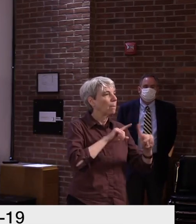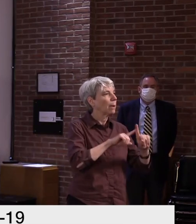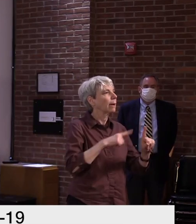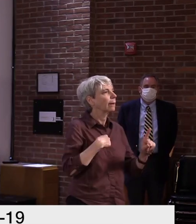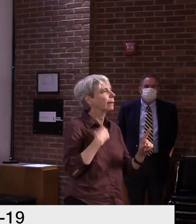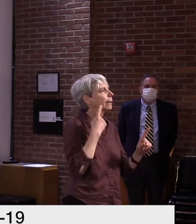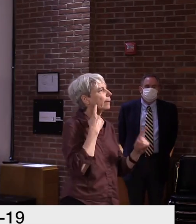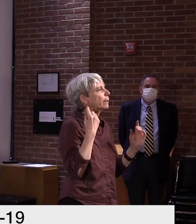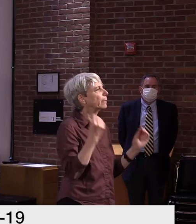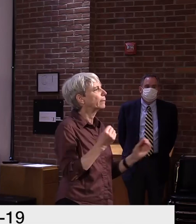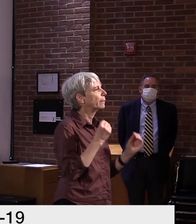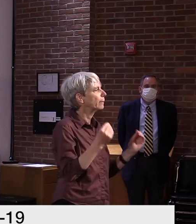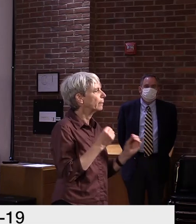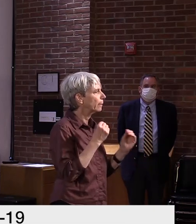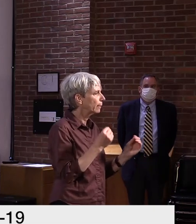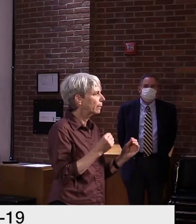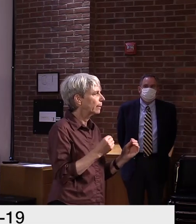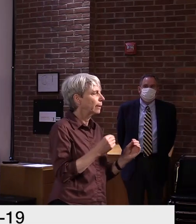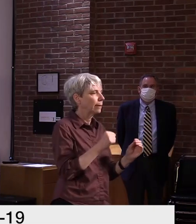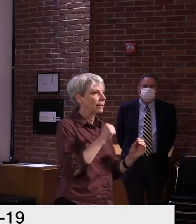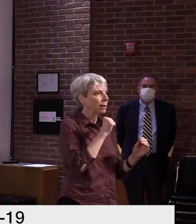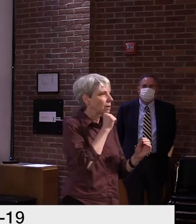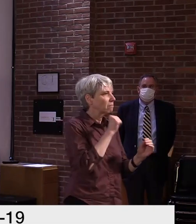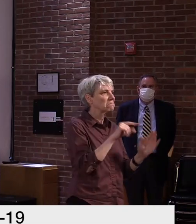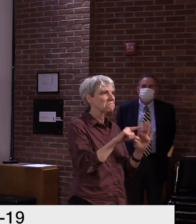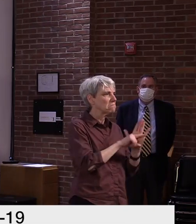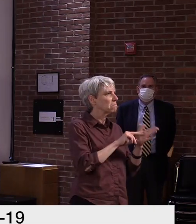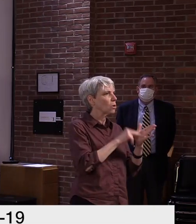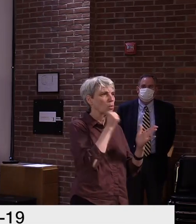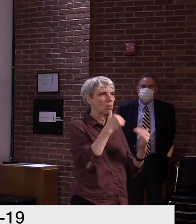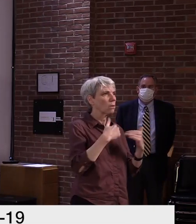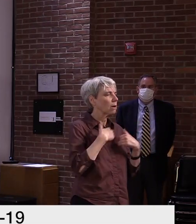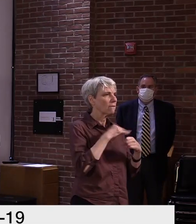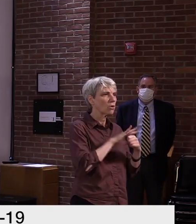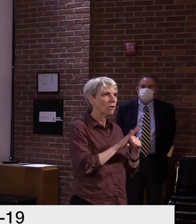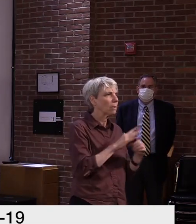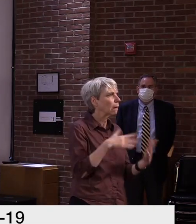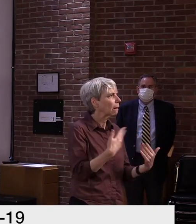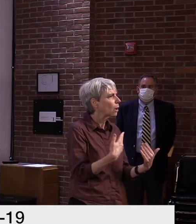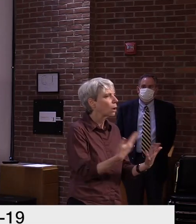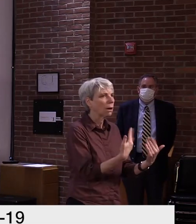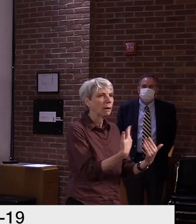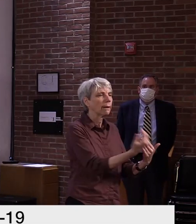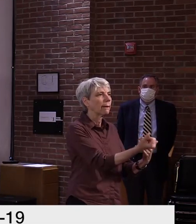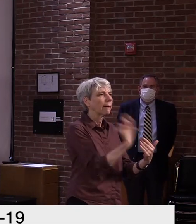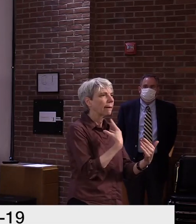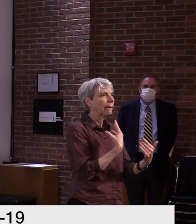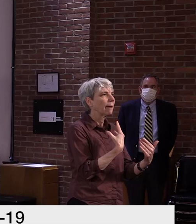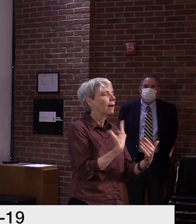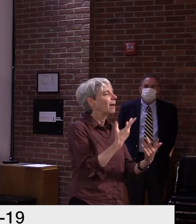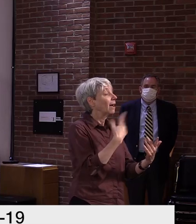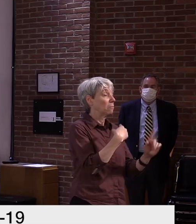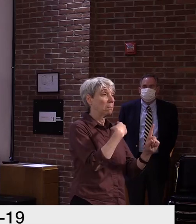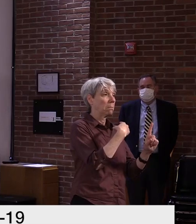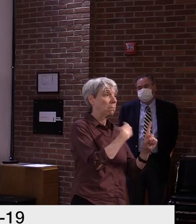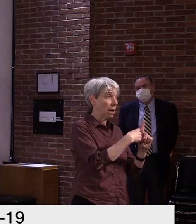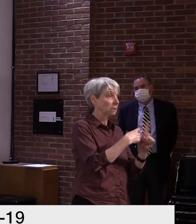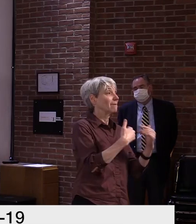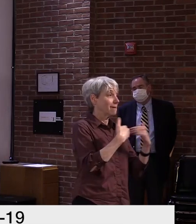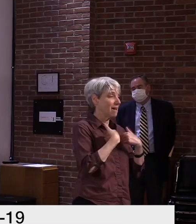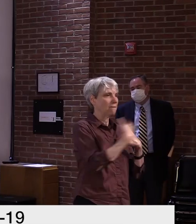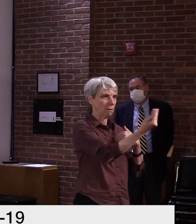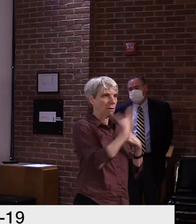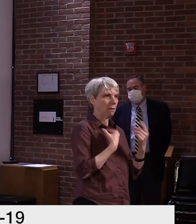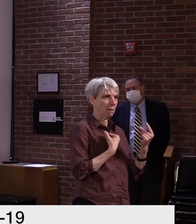about it quickly enough. Uh, so regarding the lab issue, um, unless a specimen is